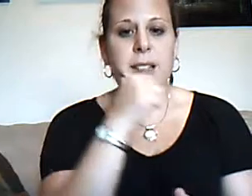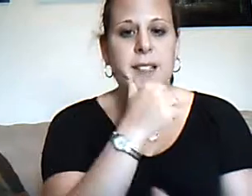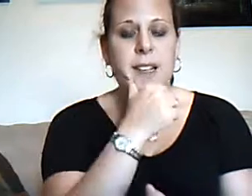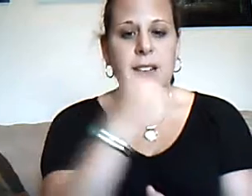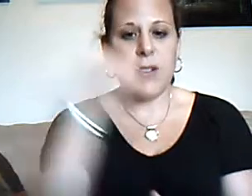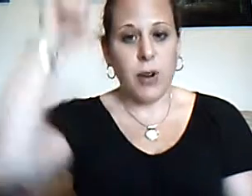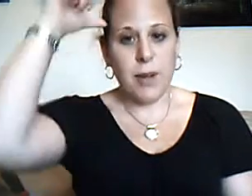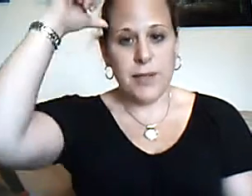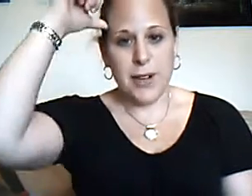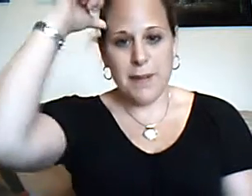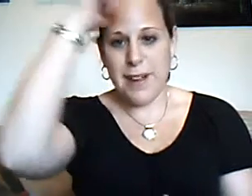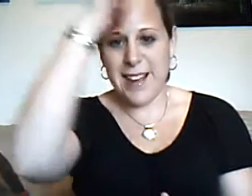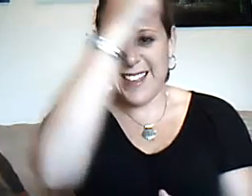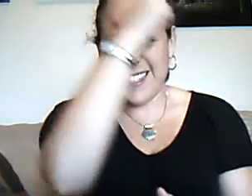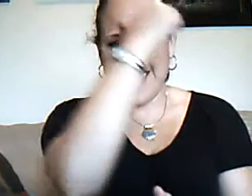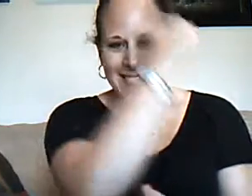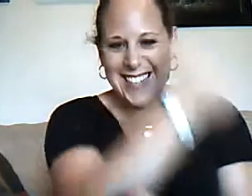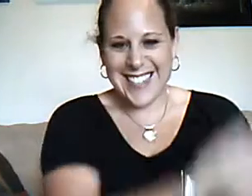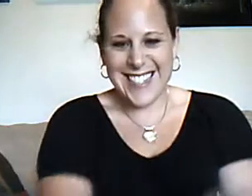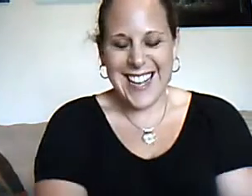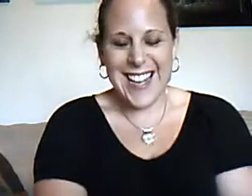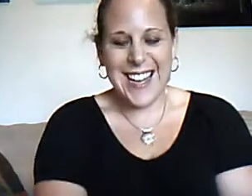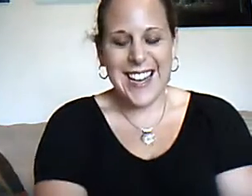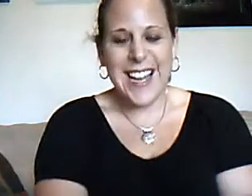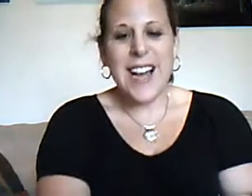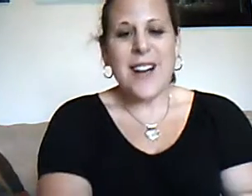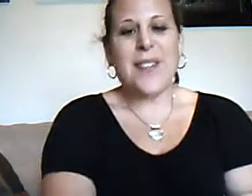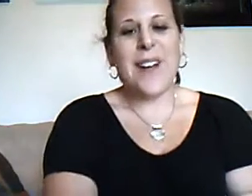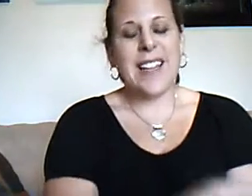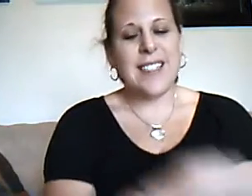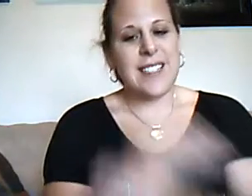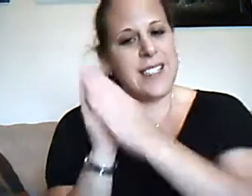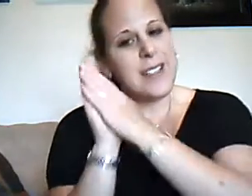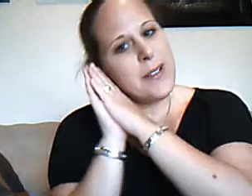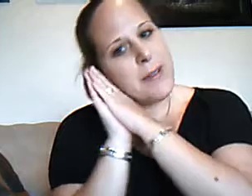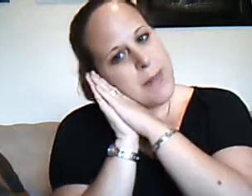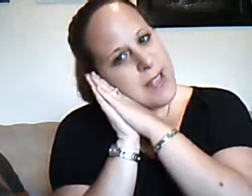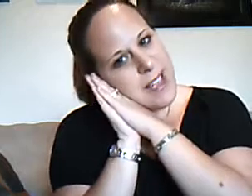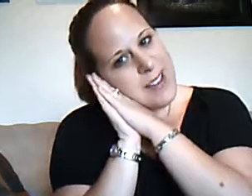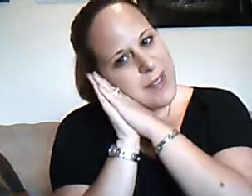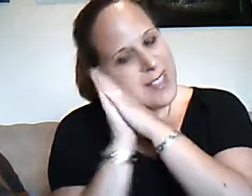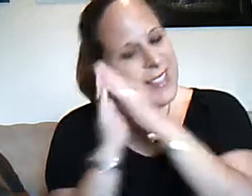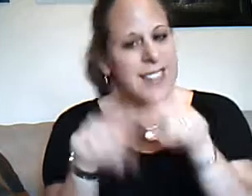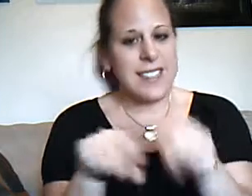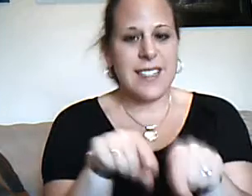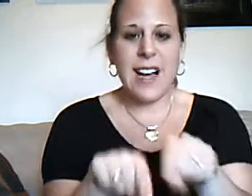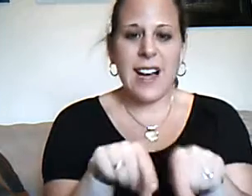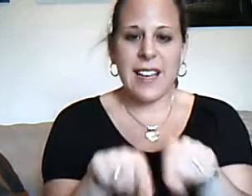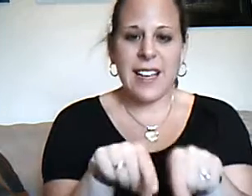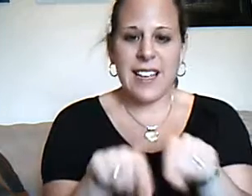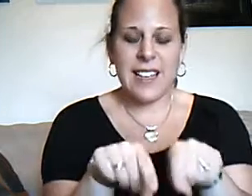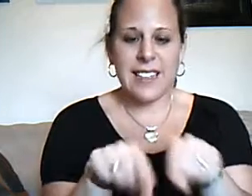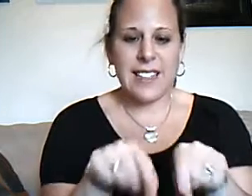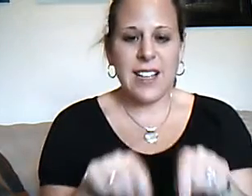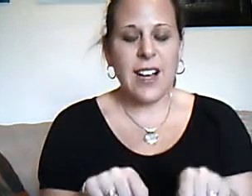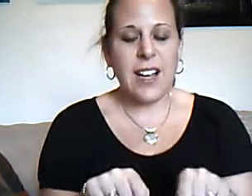Son John, went to bed with his stockings on.